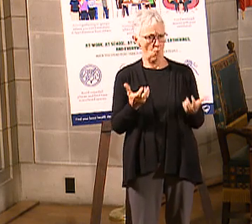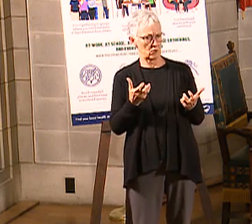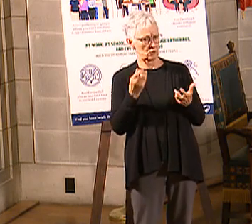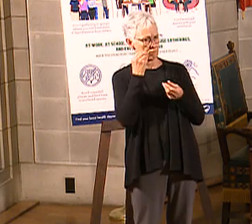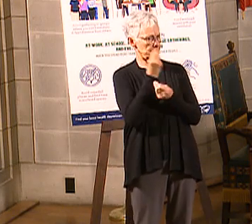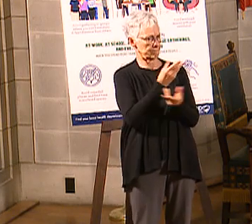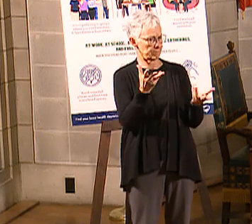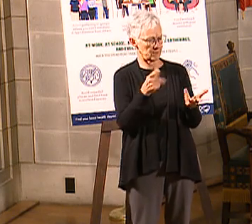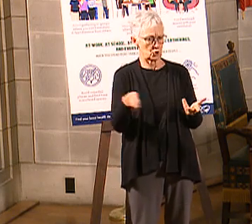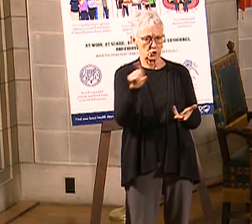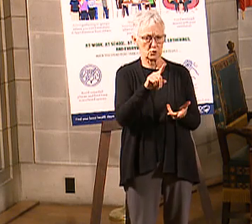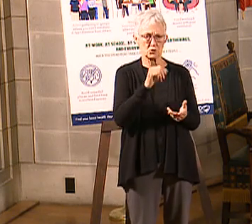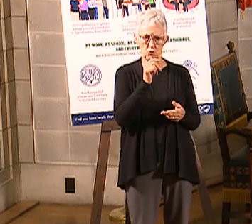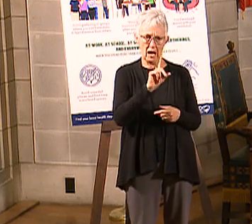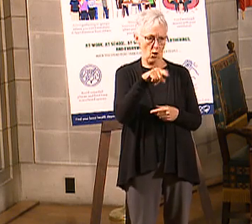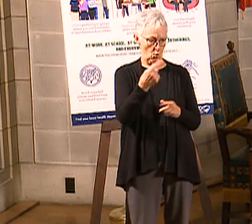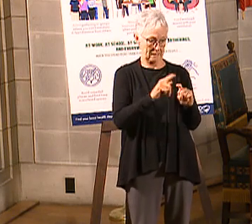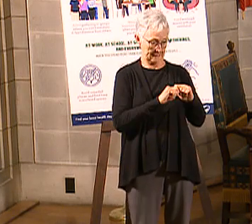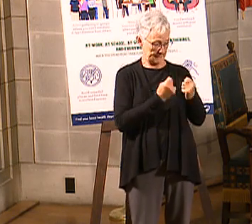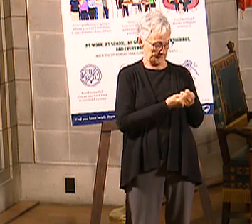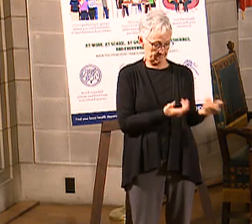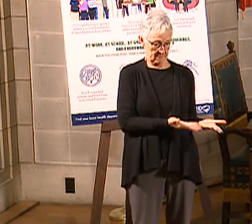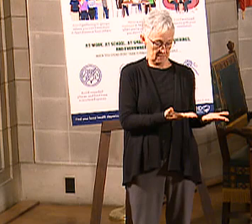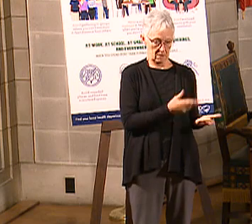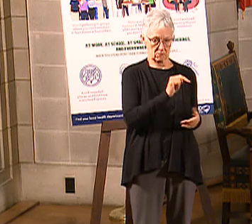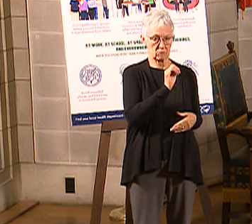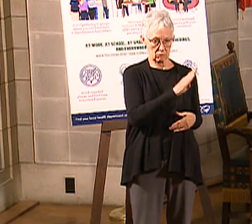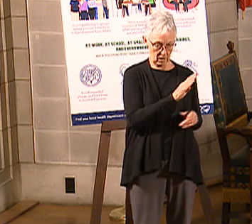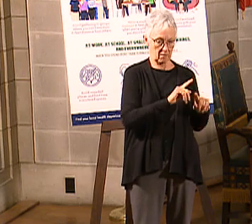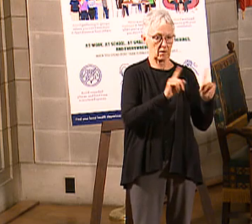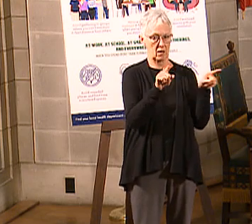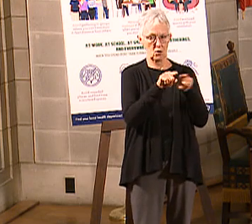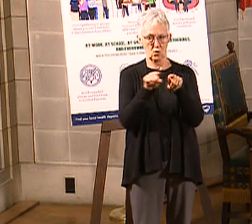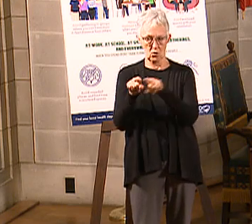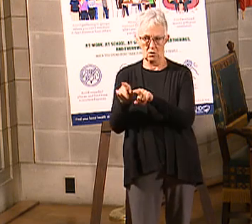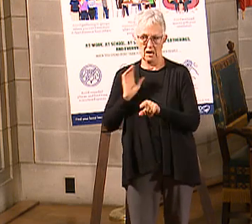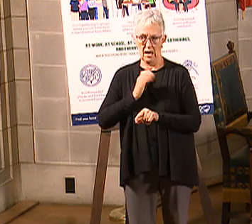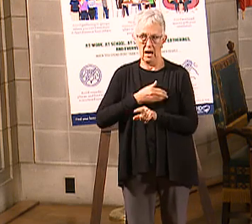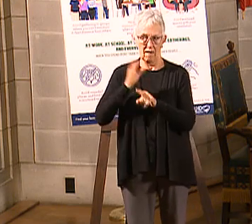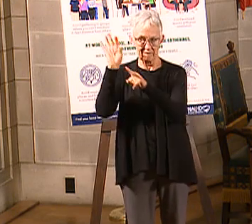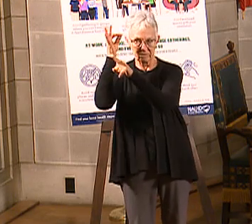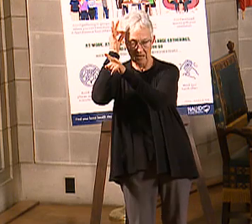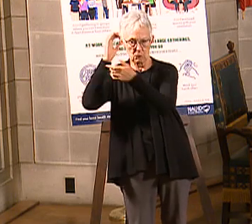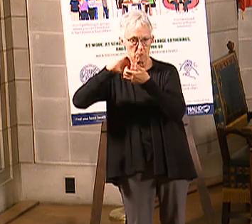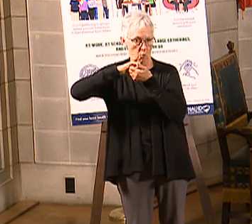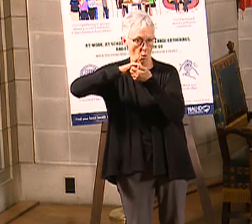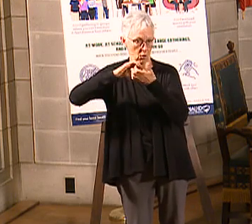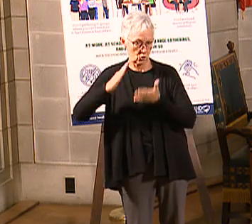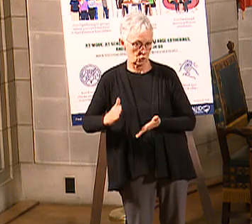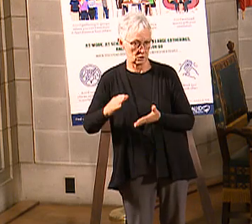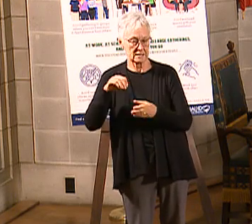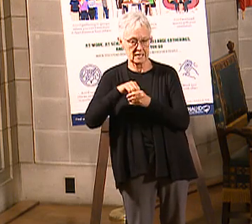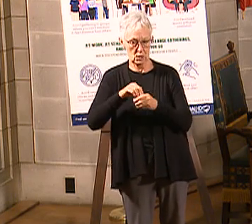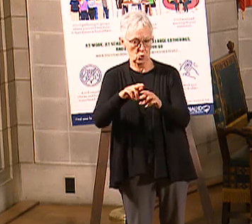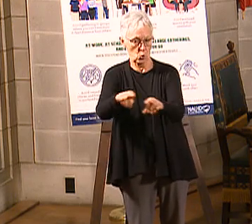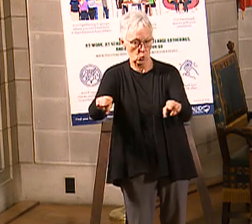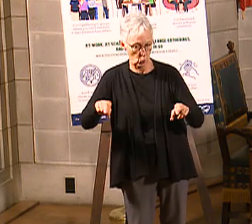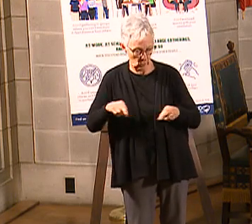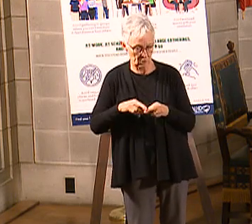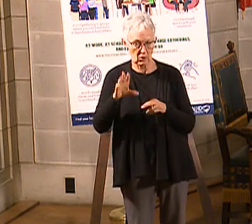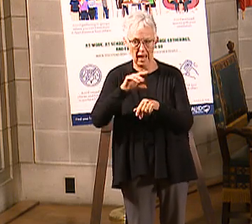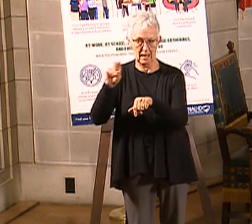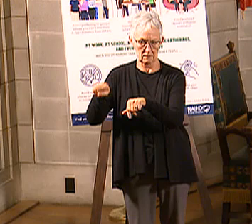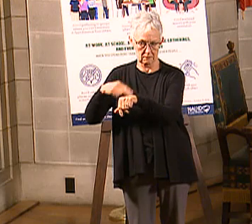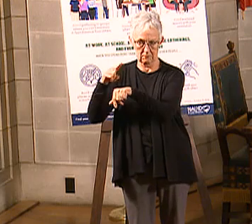the Medicaid long-term care team here in Nebraska, but it's also been our federal partners, both at the regional and national